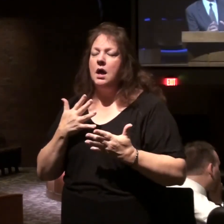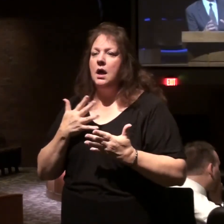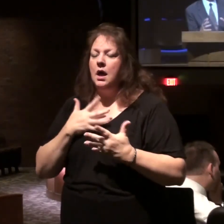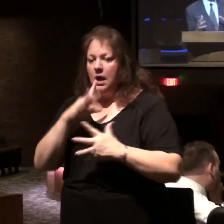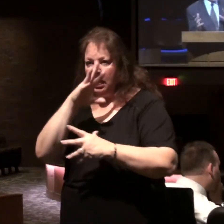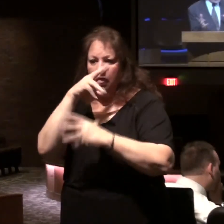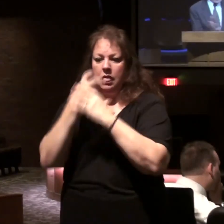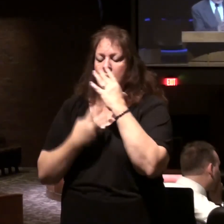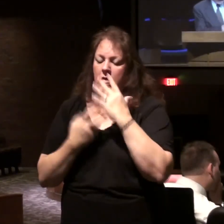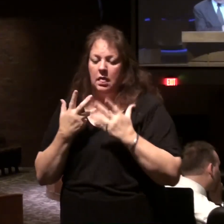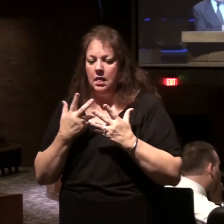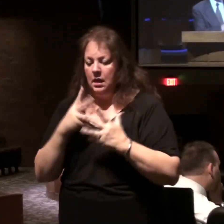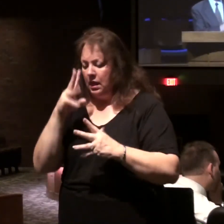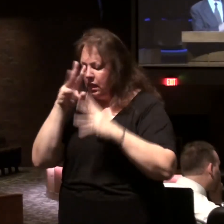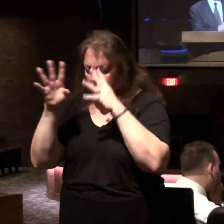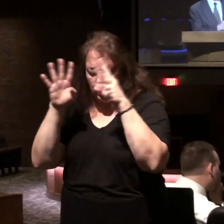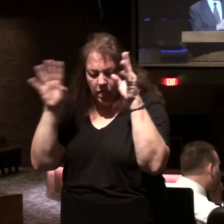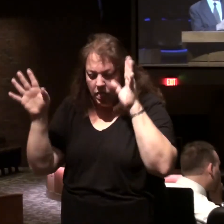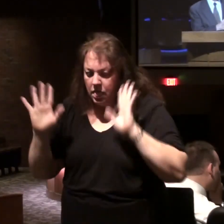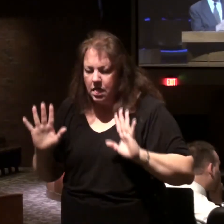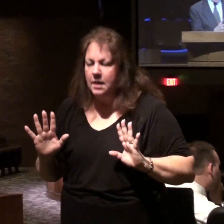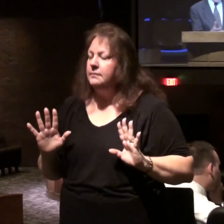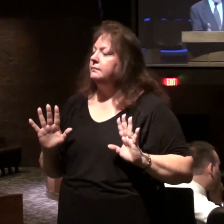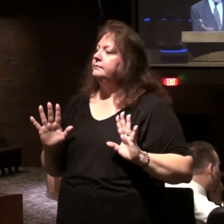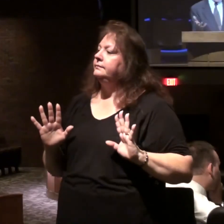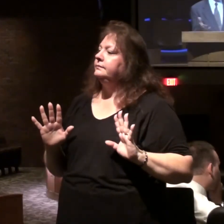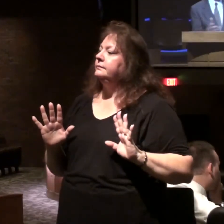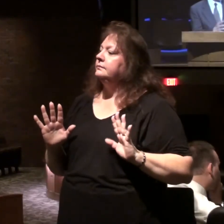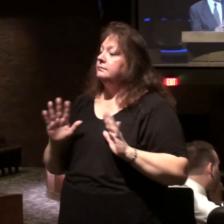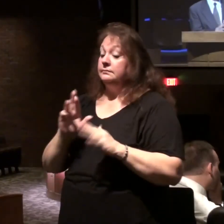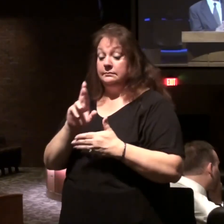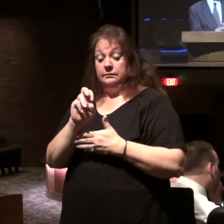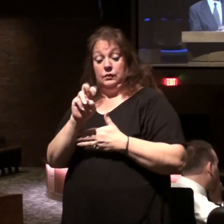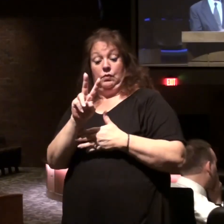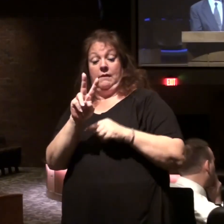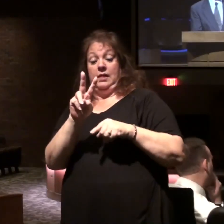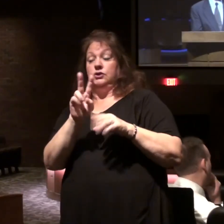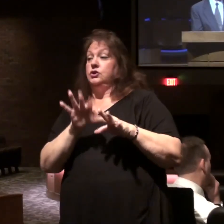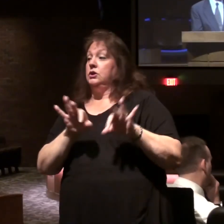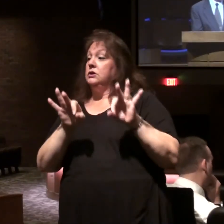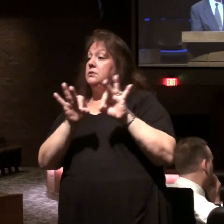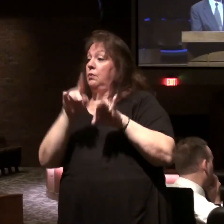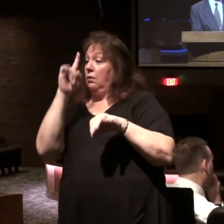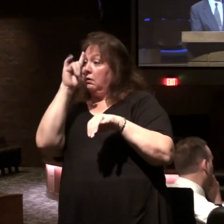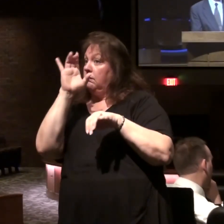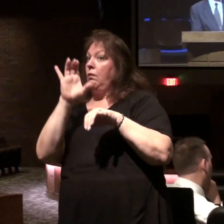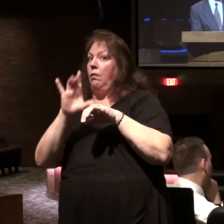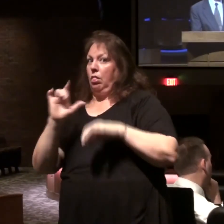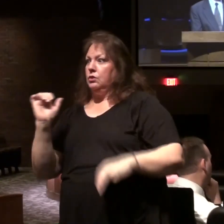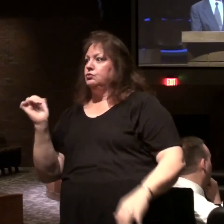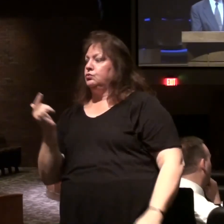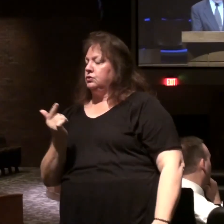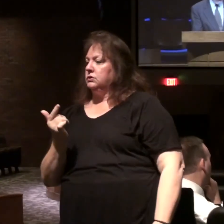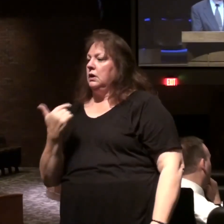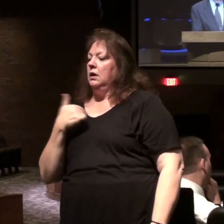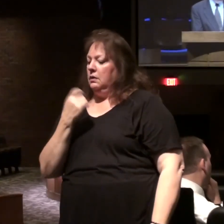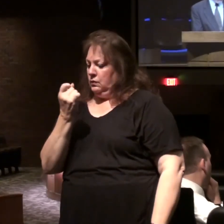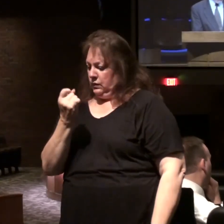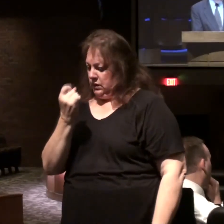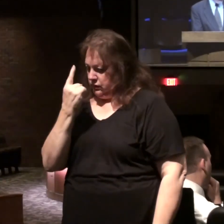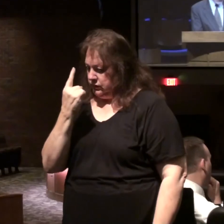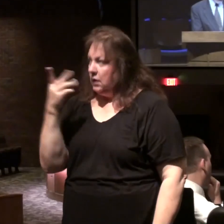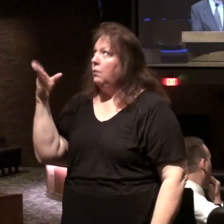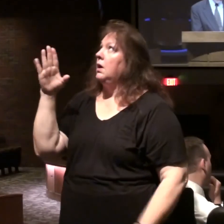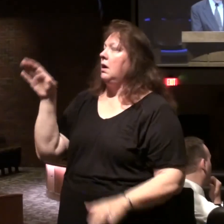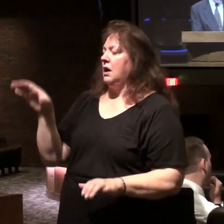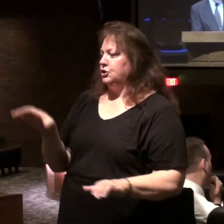up distracted that's why the book of revelation is important for the churches we understand what